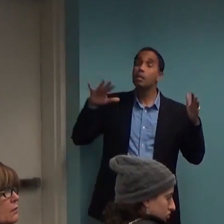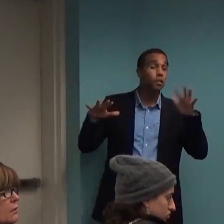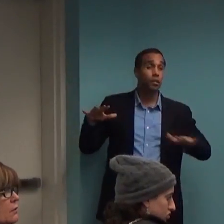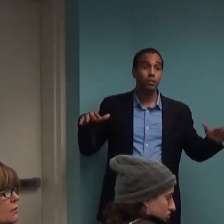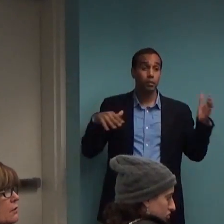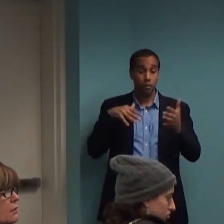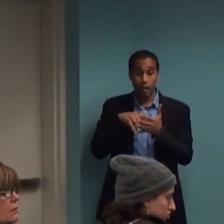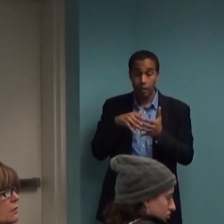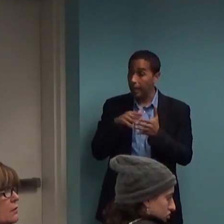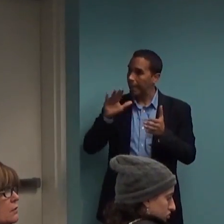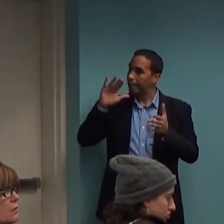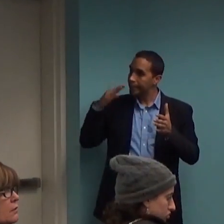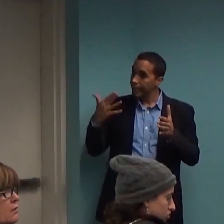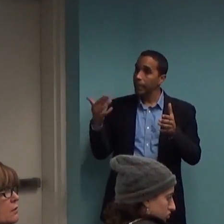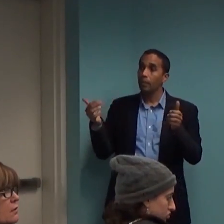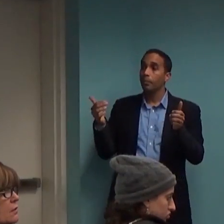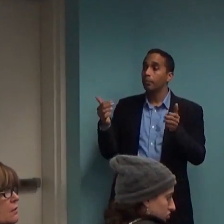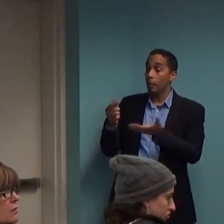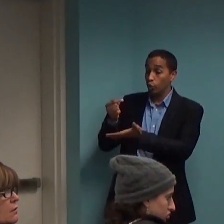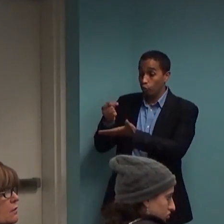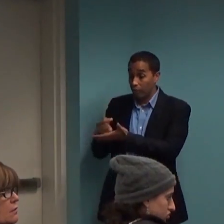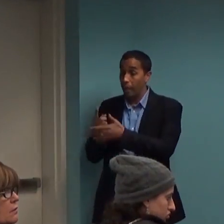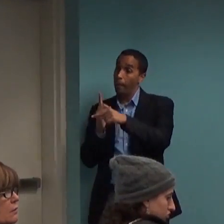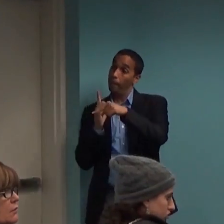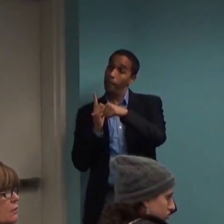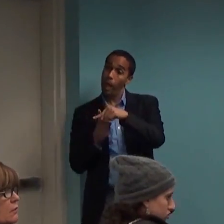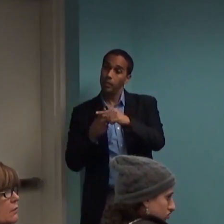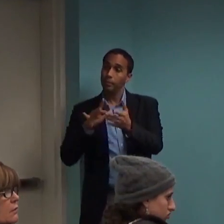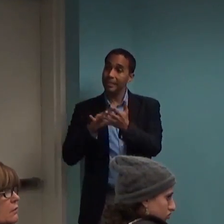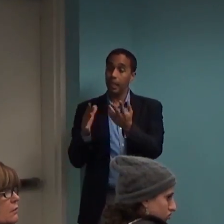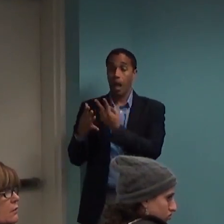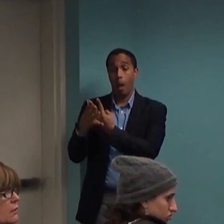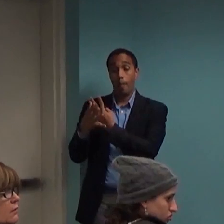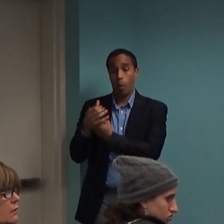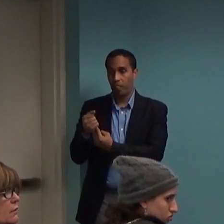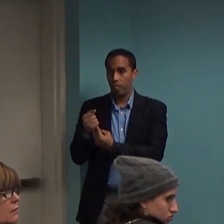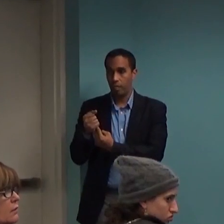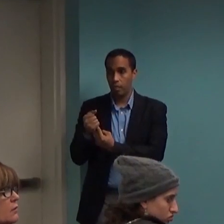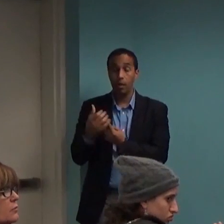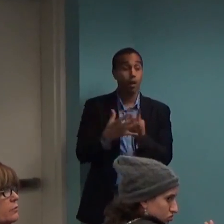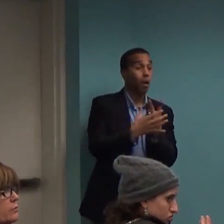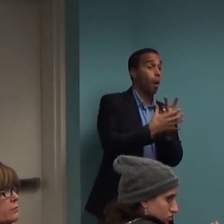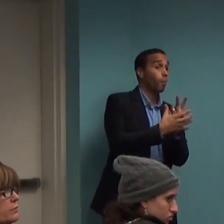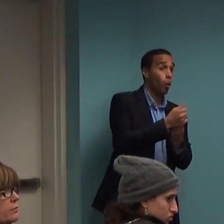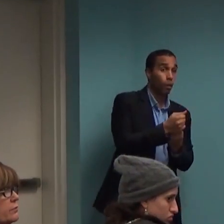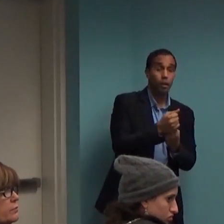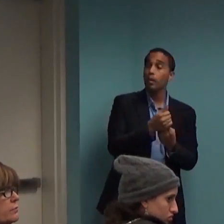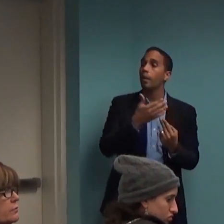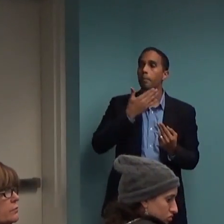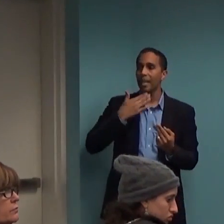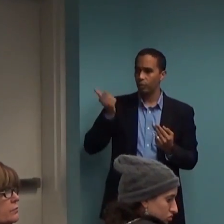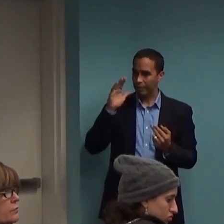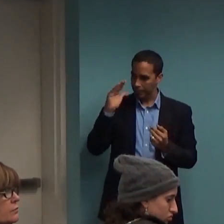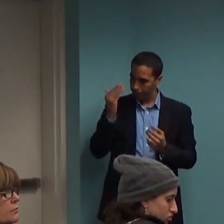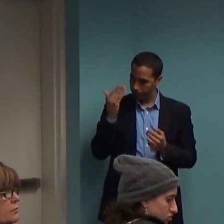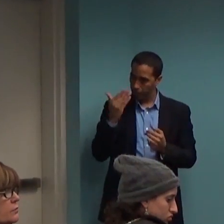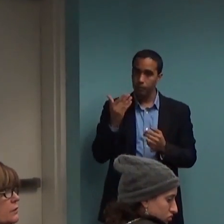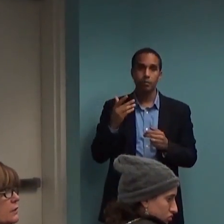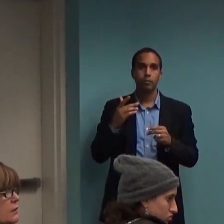is better, or that medicine only is better than behavioral, like in the MTA study. And then if you follow these trials out, after five, six years'